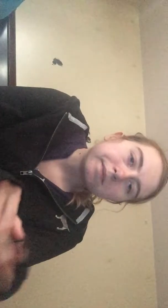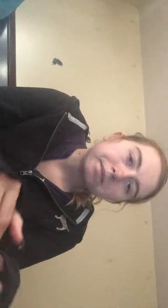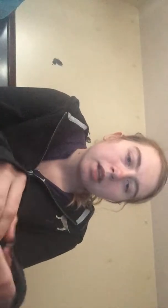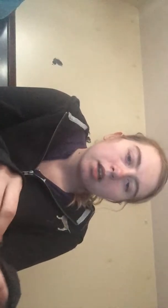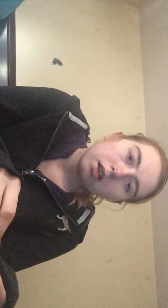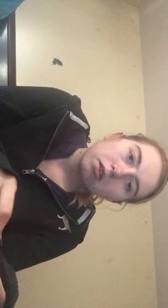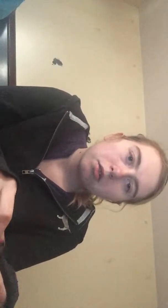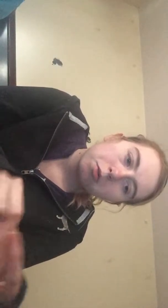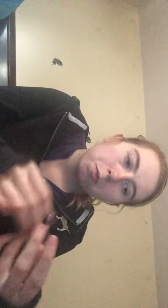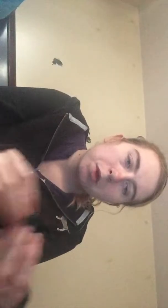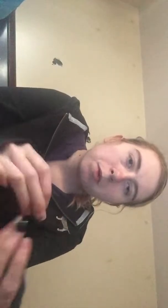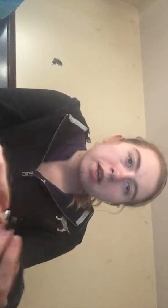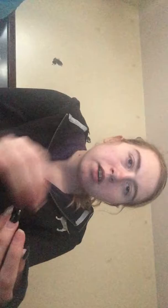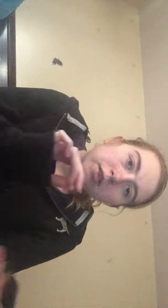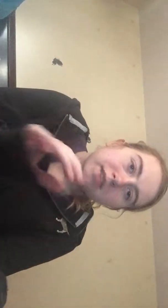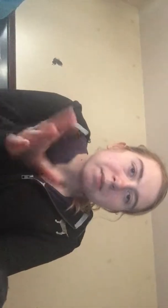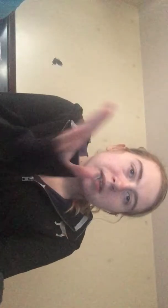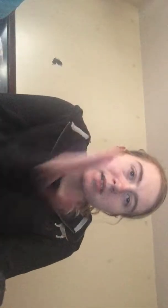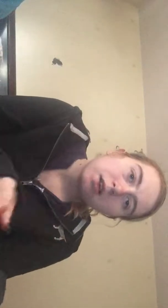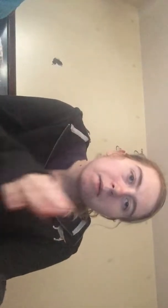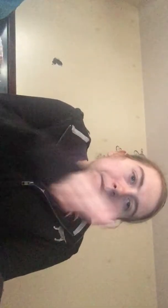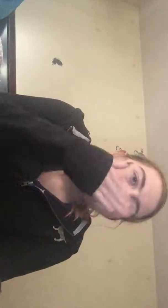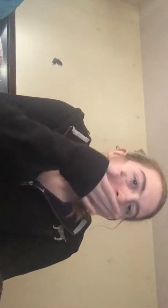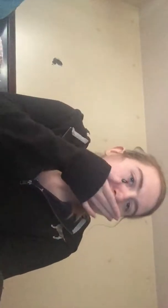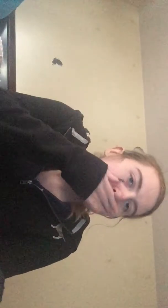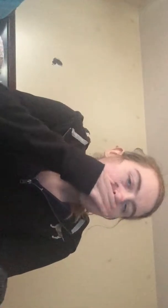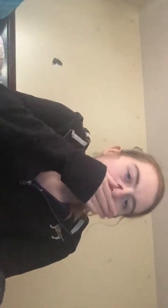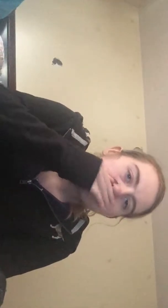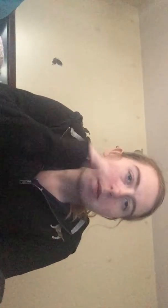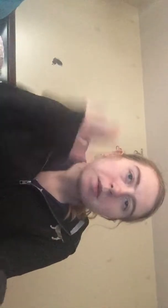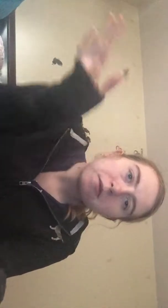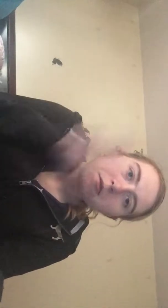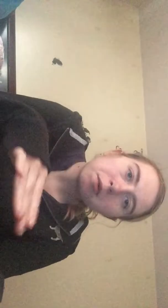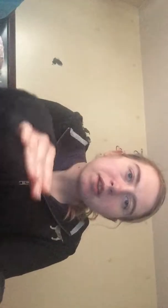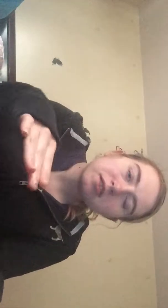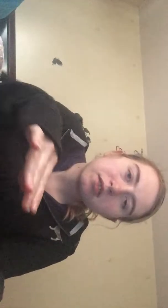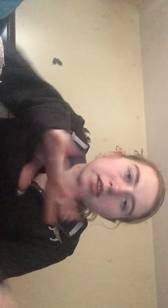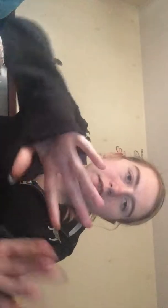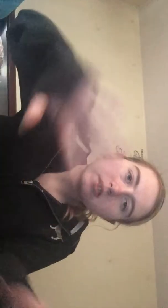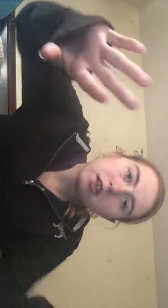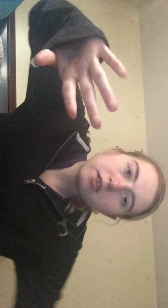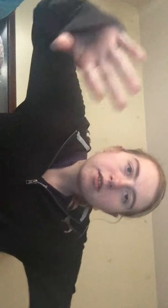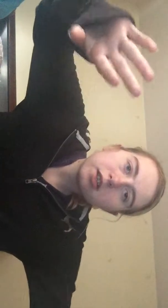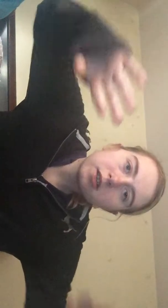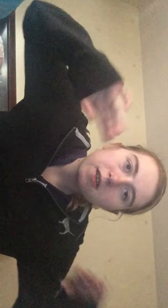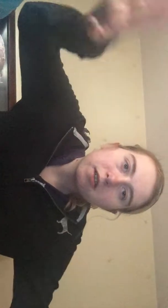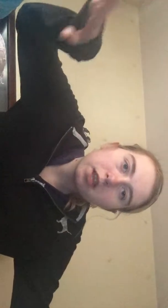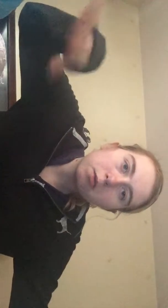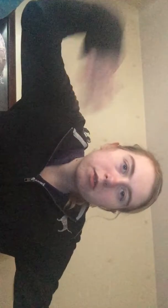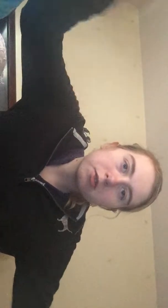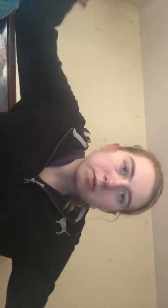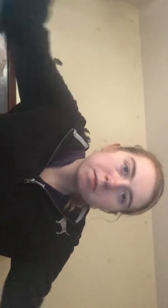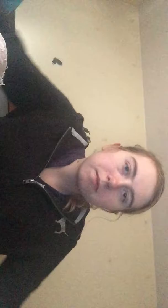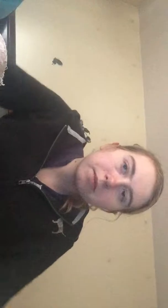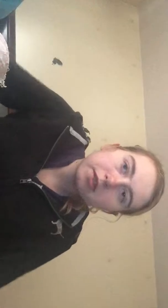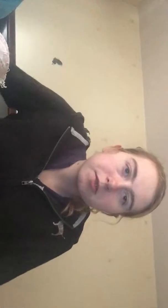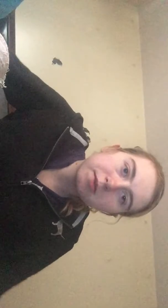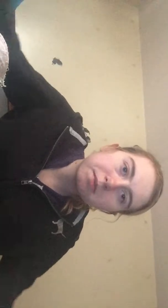we waited outside because as if before we went into like this other like thing where a scream the scream